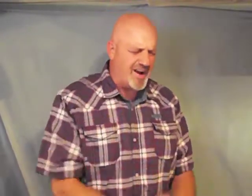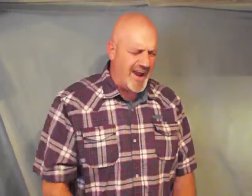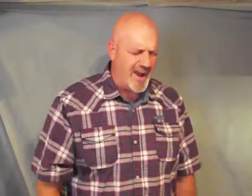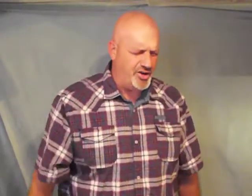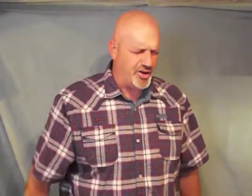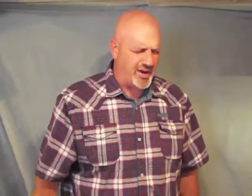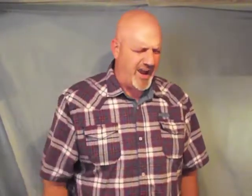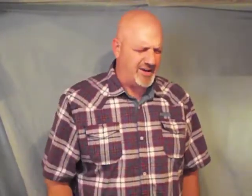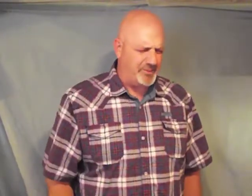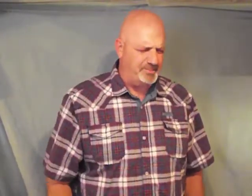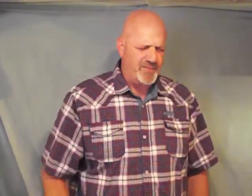down your